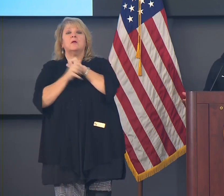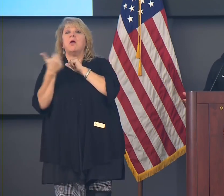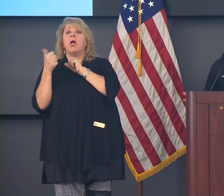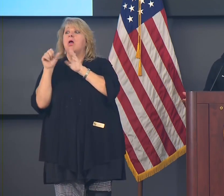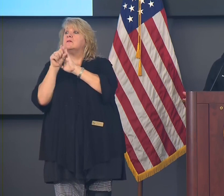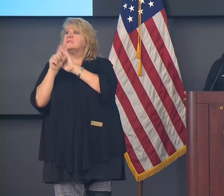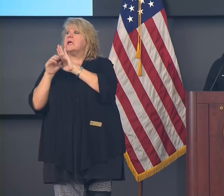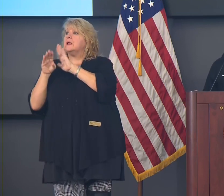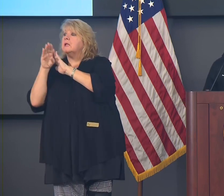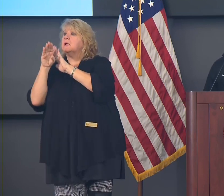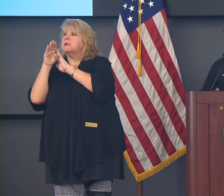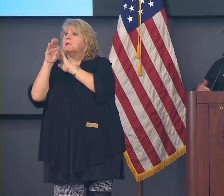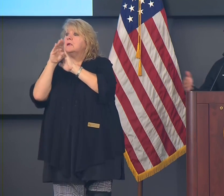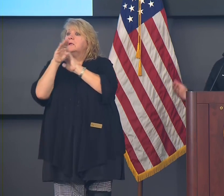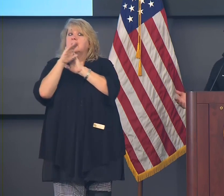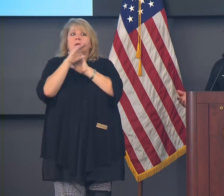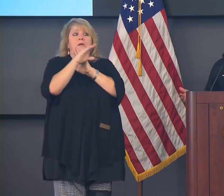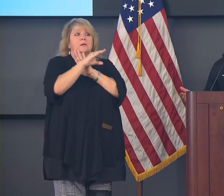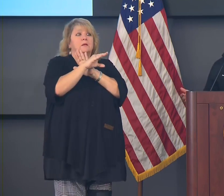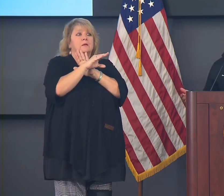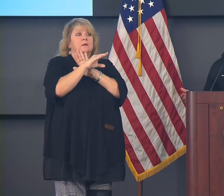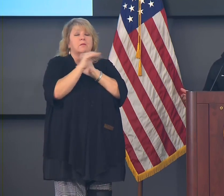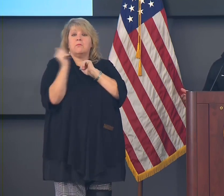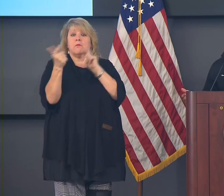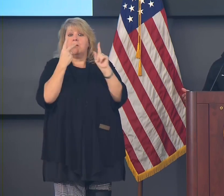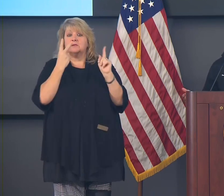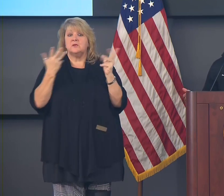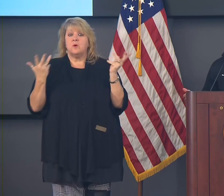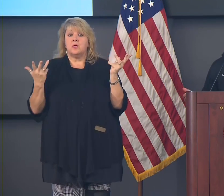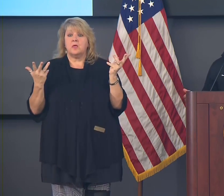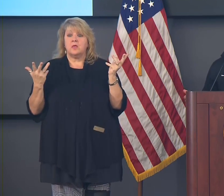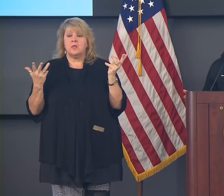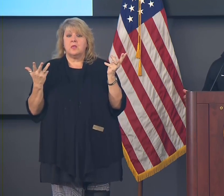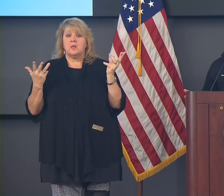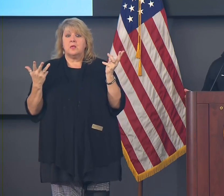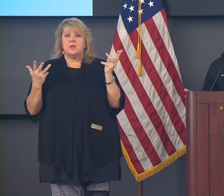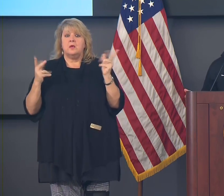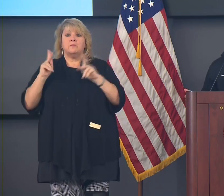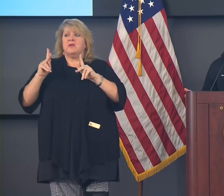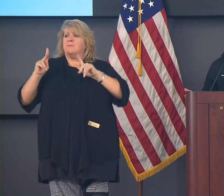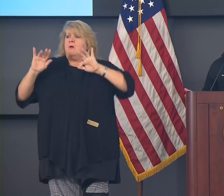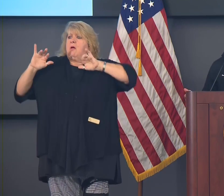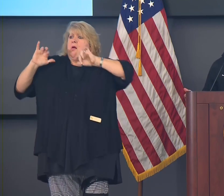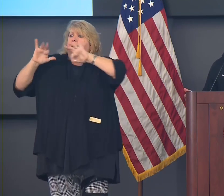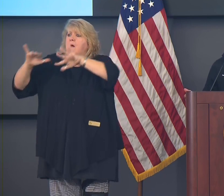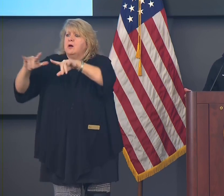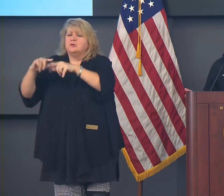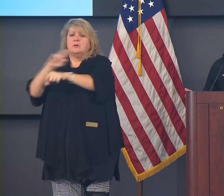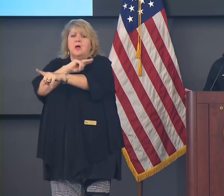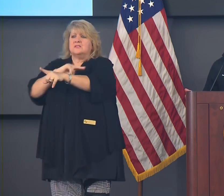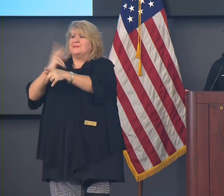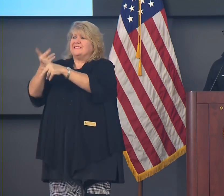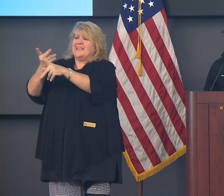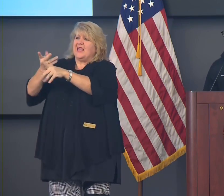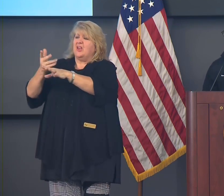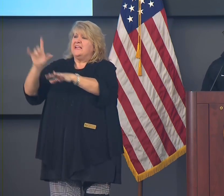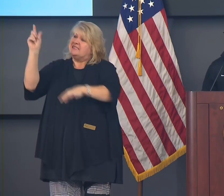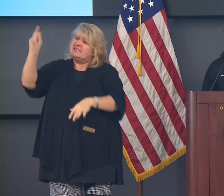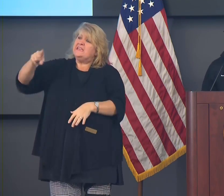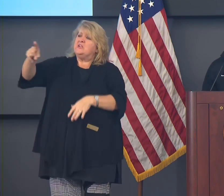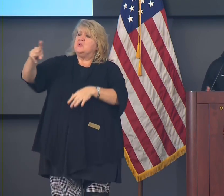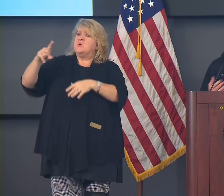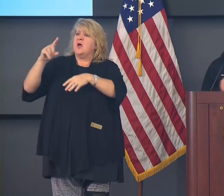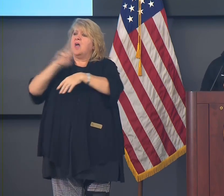seeing increases. Almost every other state is seeing runs on hospital care and demands of their